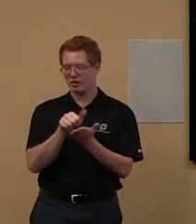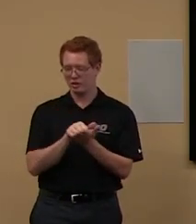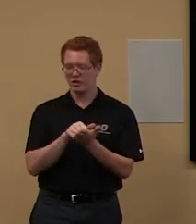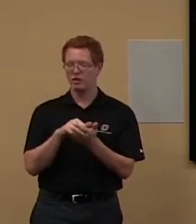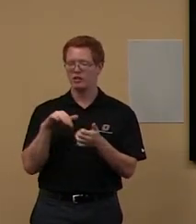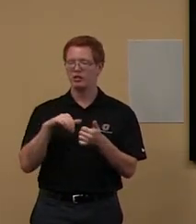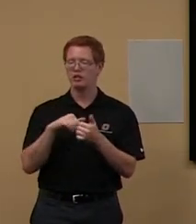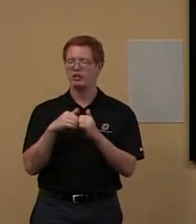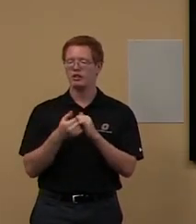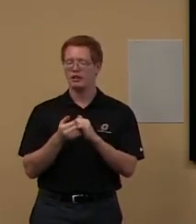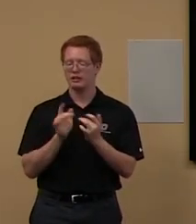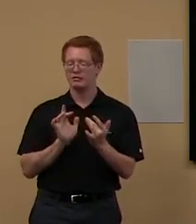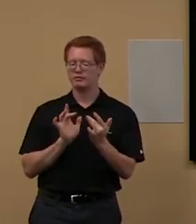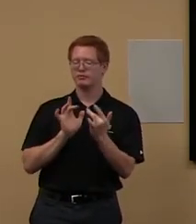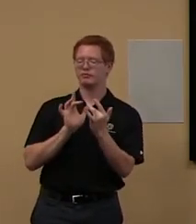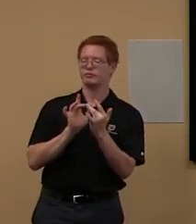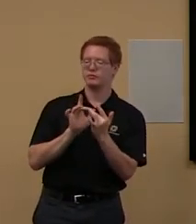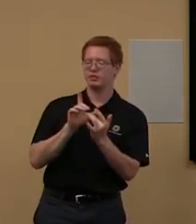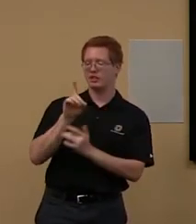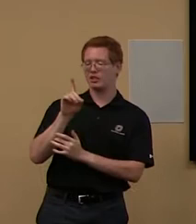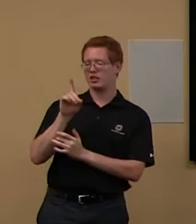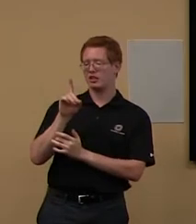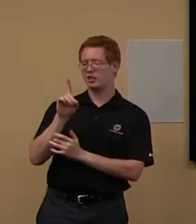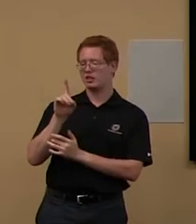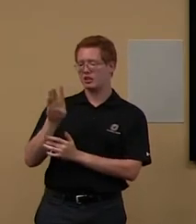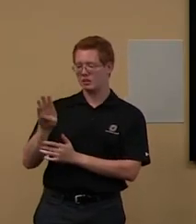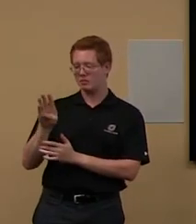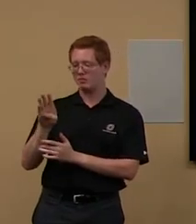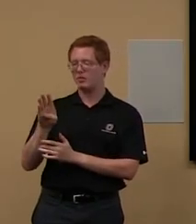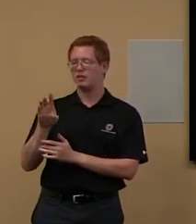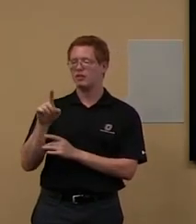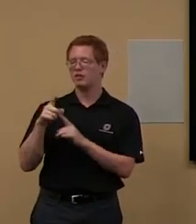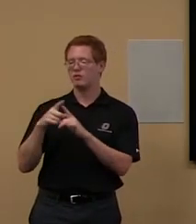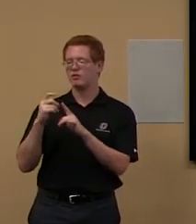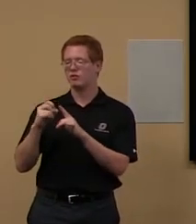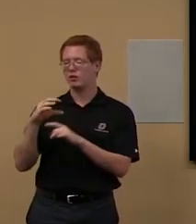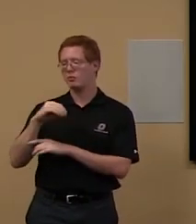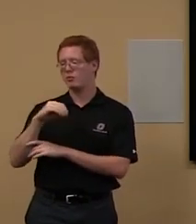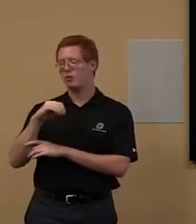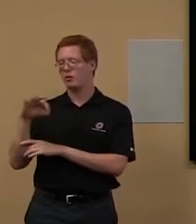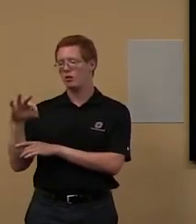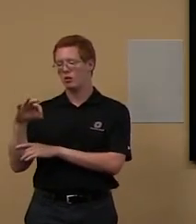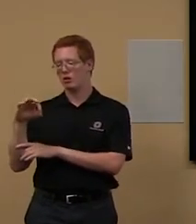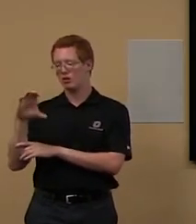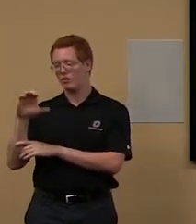campus. We'll, we'll, um, we'll go over that in a bit as well. Um,